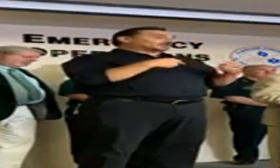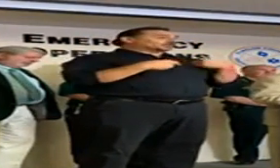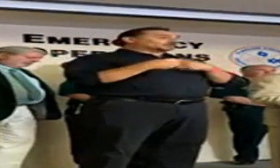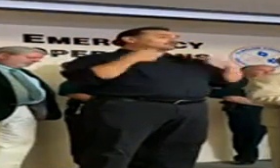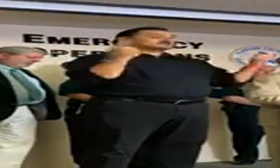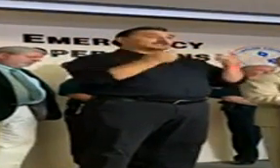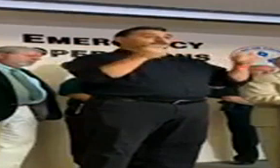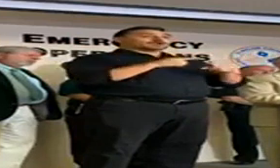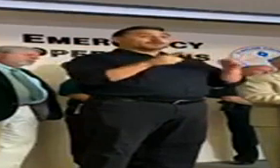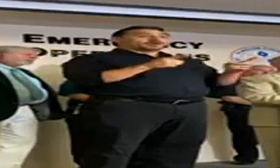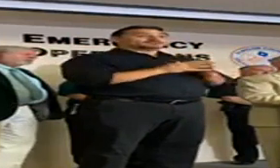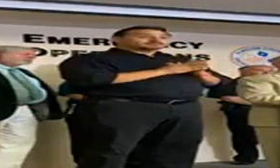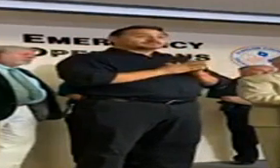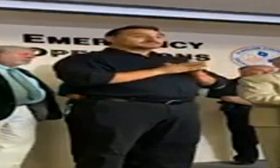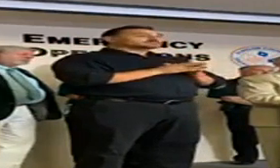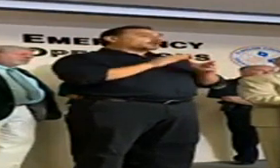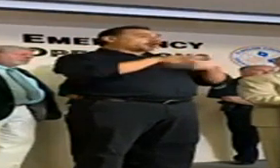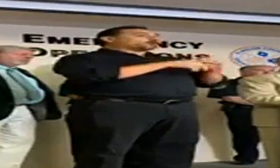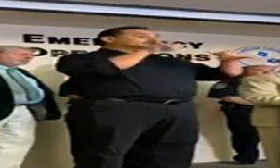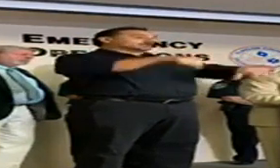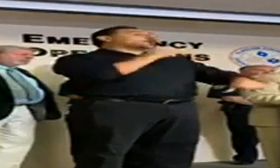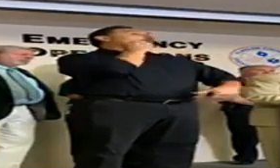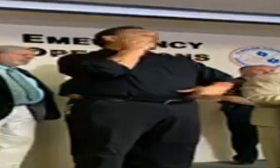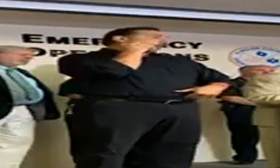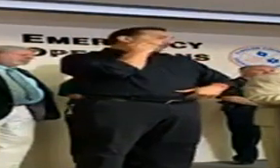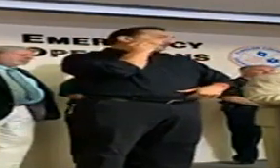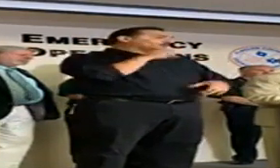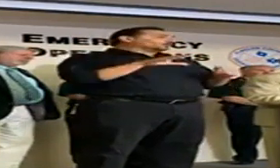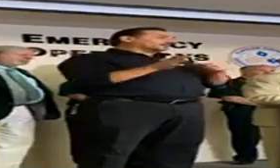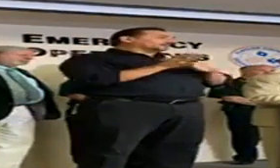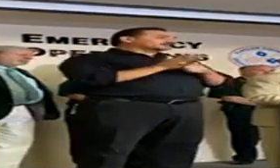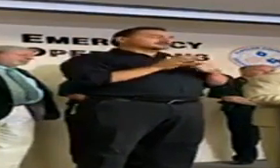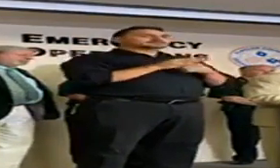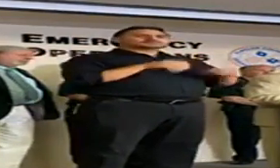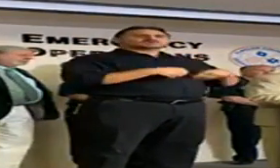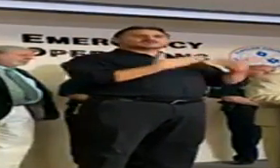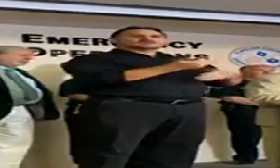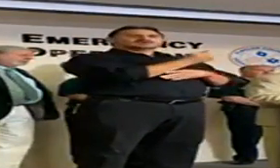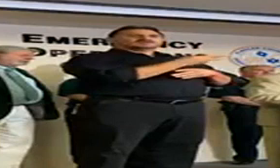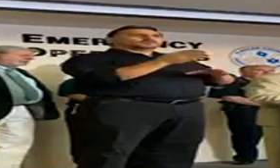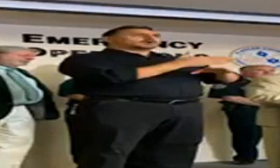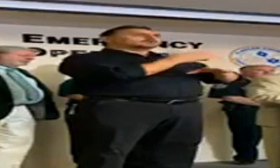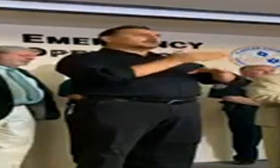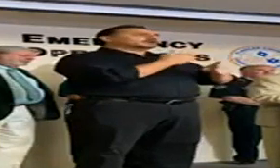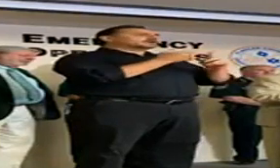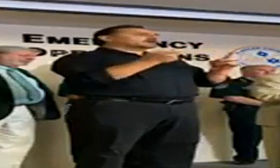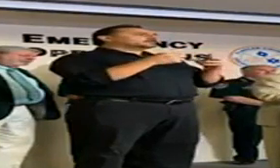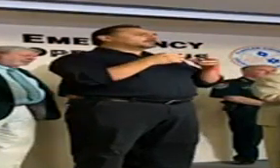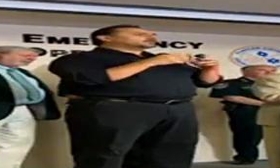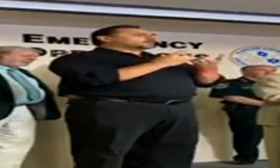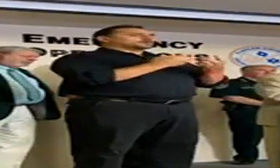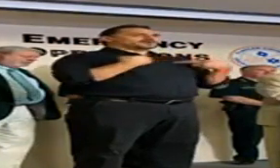celebrate, but let's all stay home and do it, okay? I just want to provide a few updates from the Department of Health. Well,